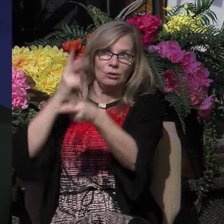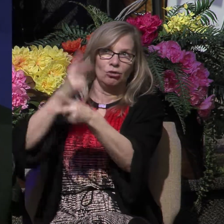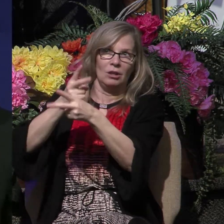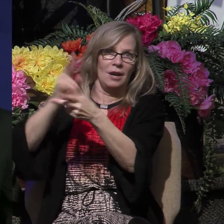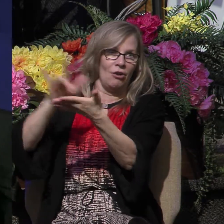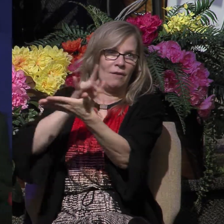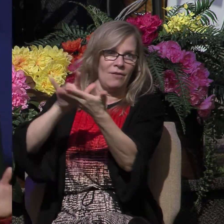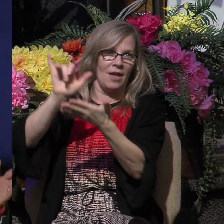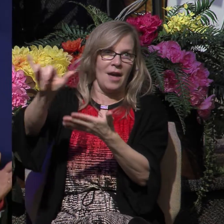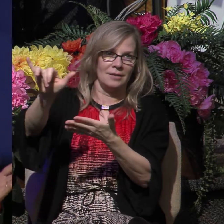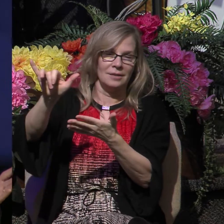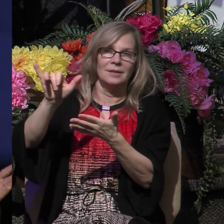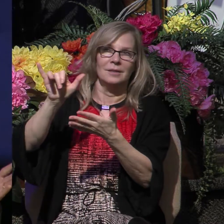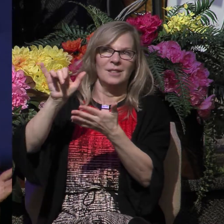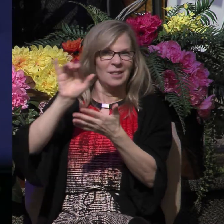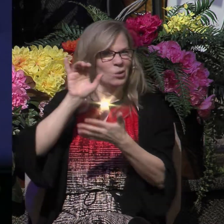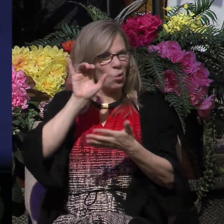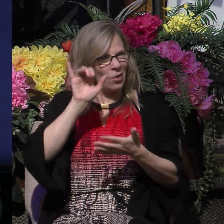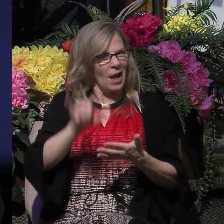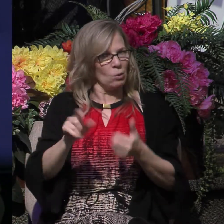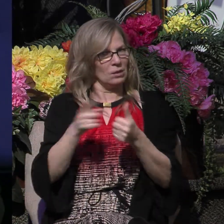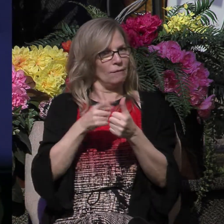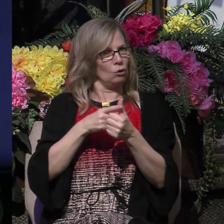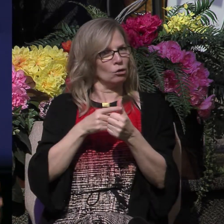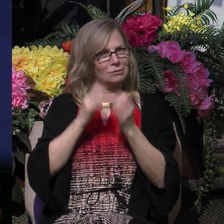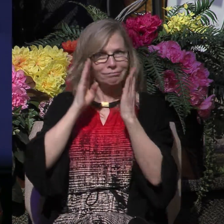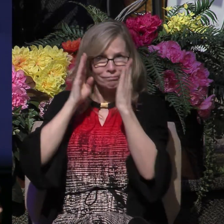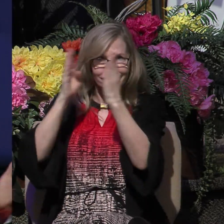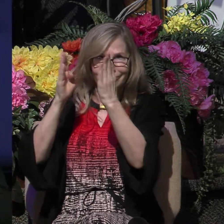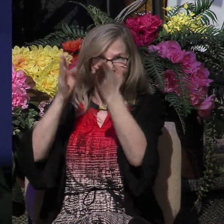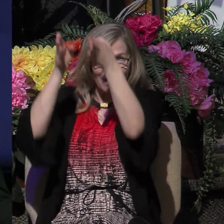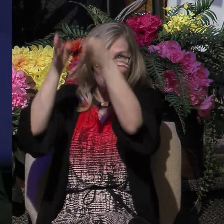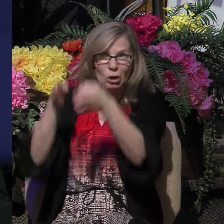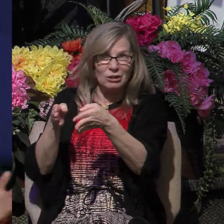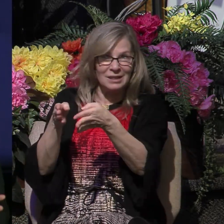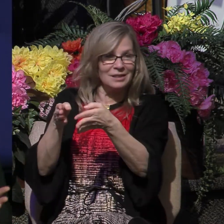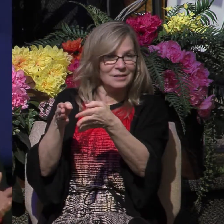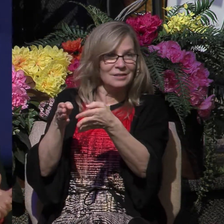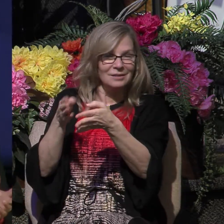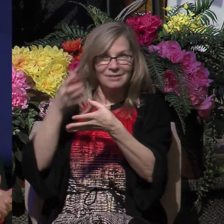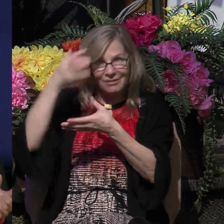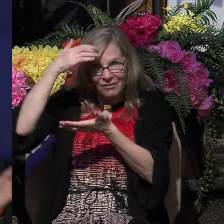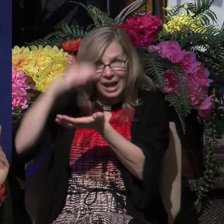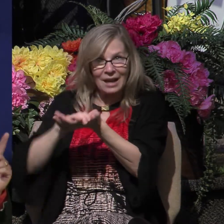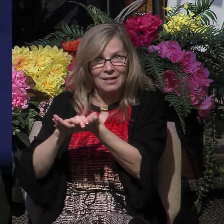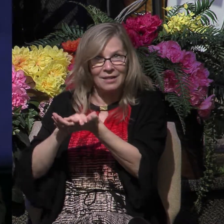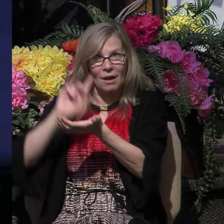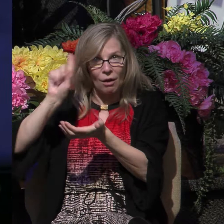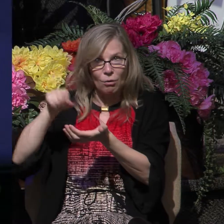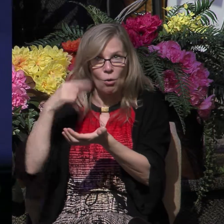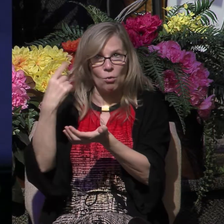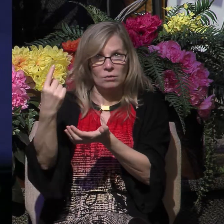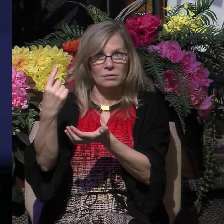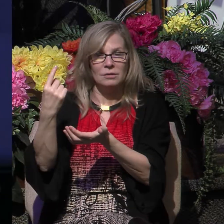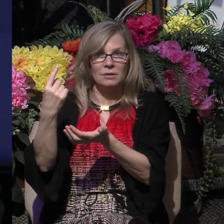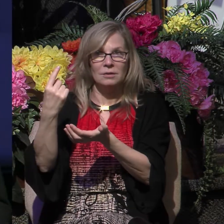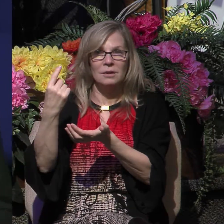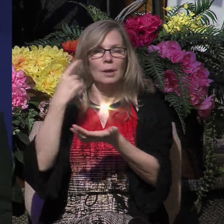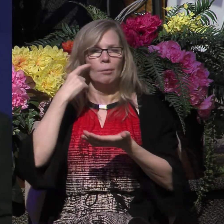Someone is saved simply by faith, and faith alone in Christ. But note this, because this is precisely